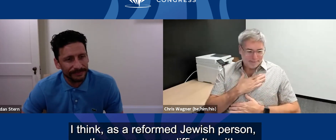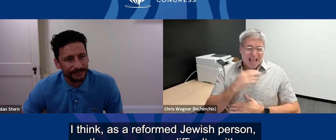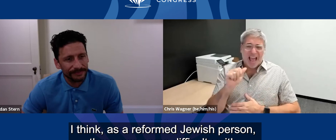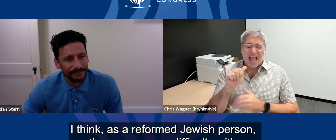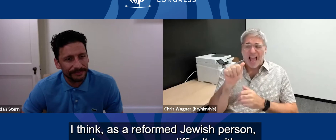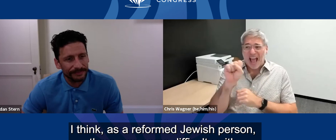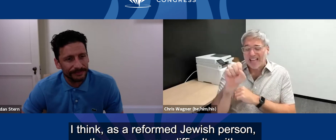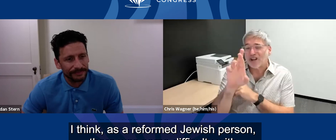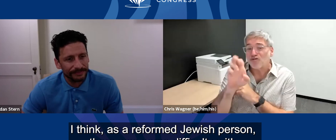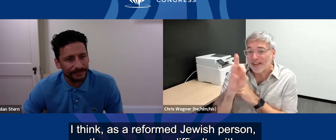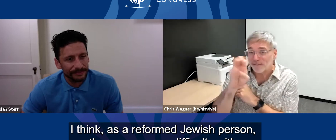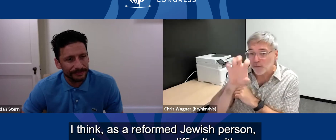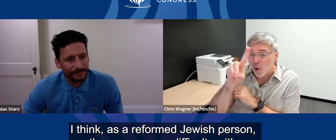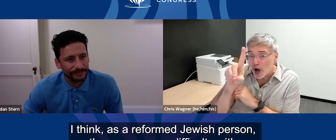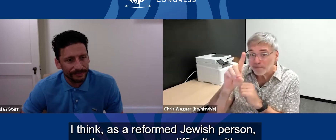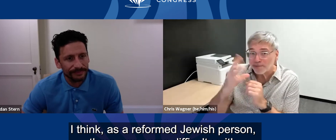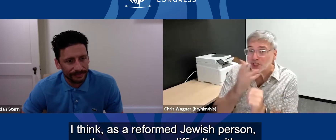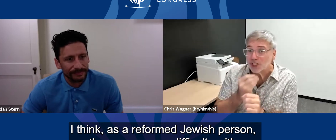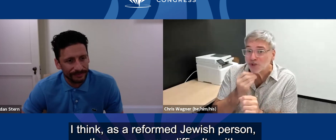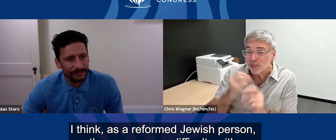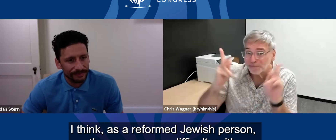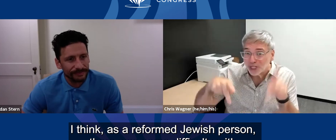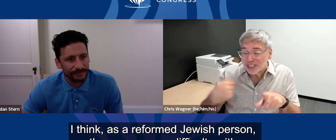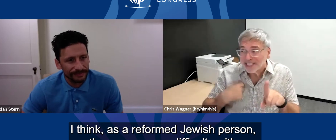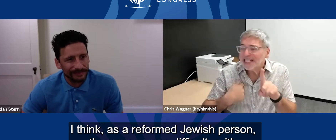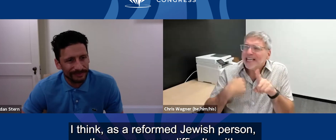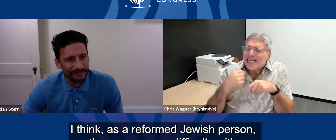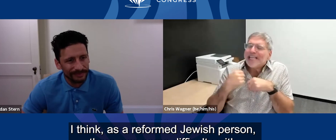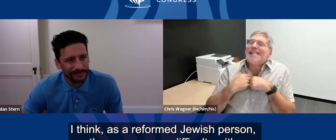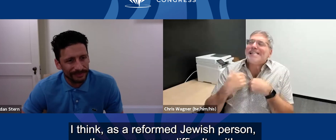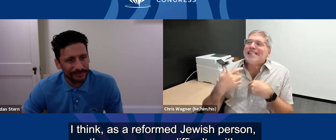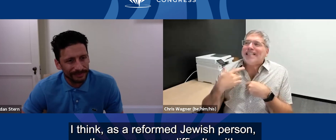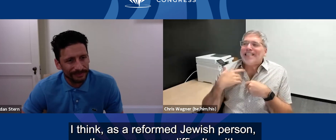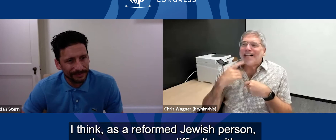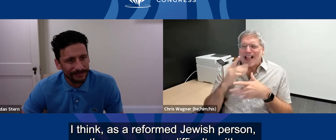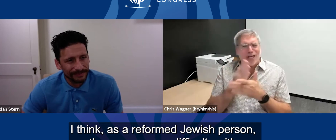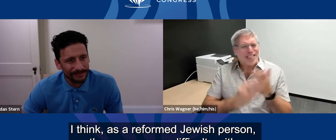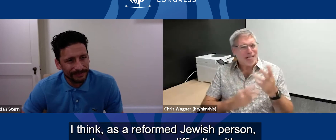reformed person, there was some difficulty,